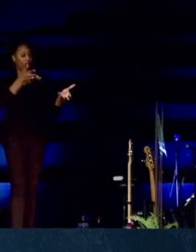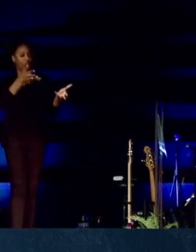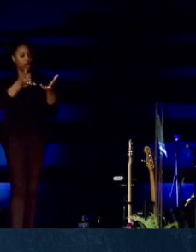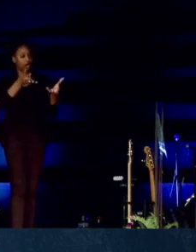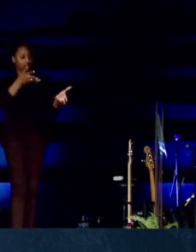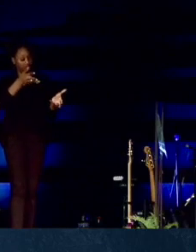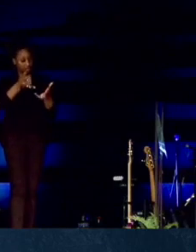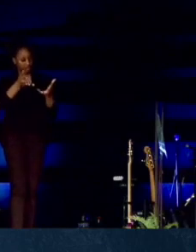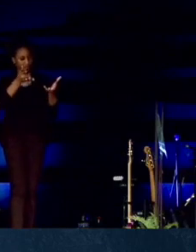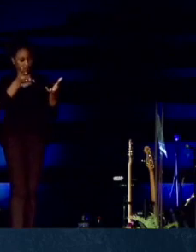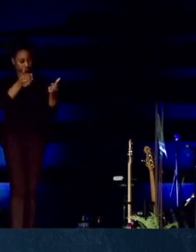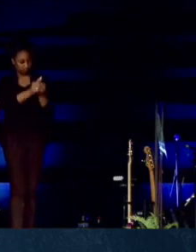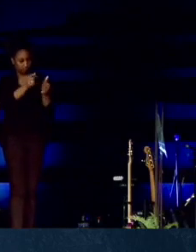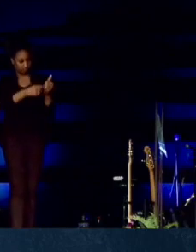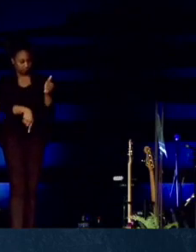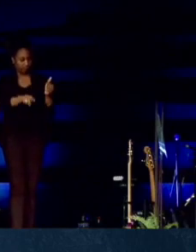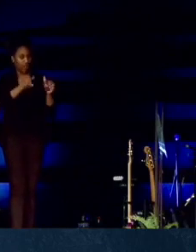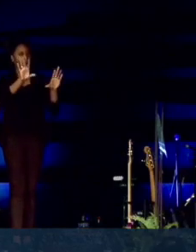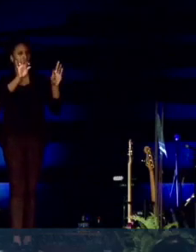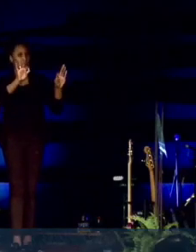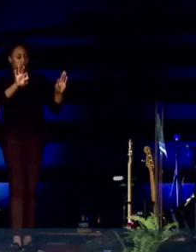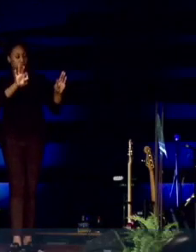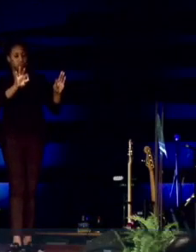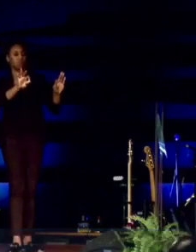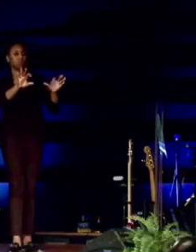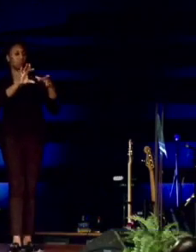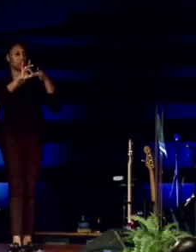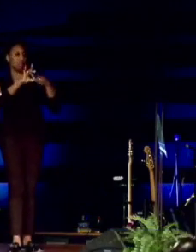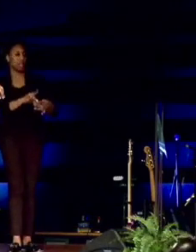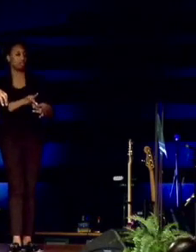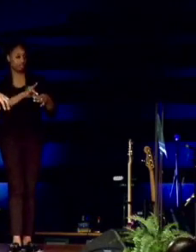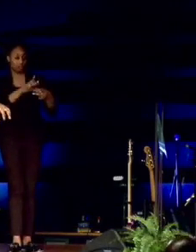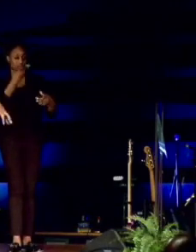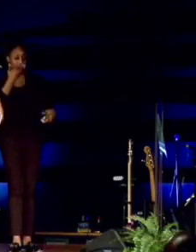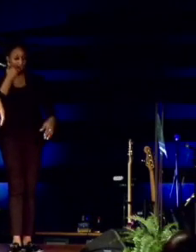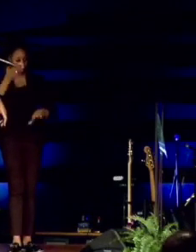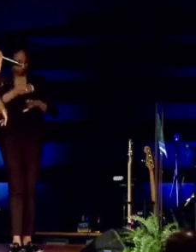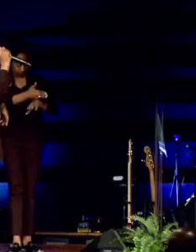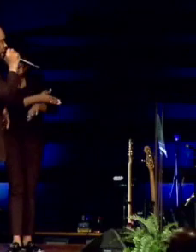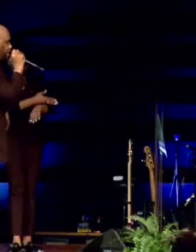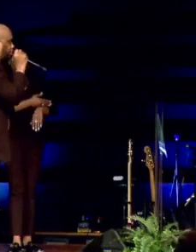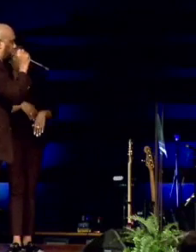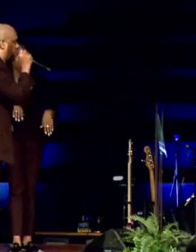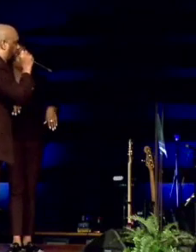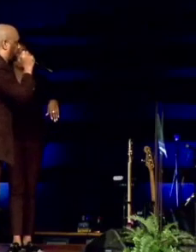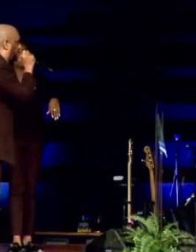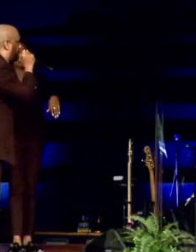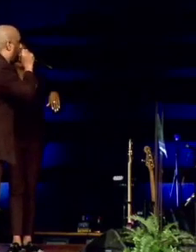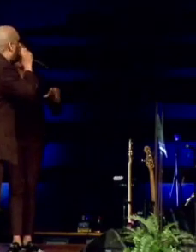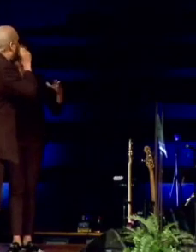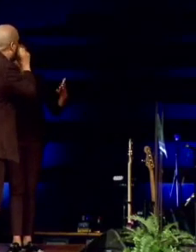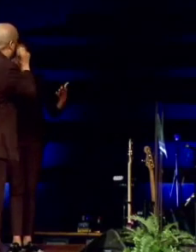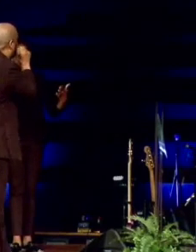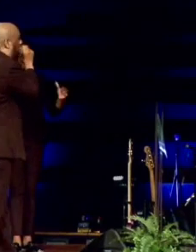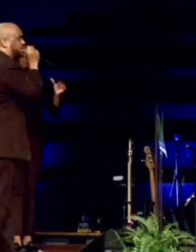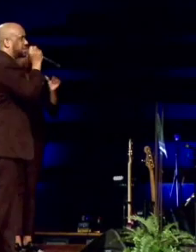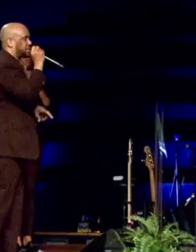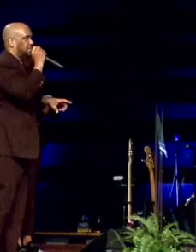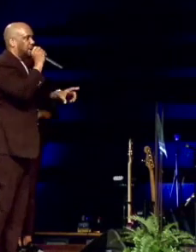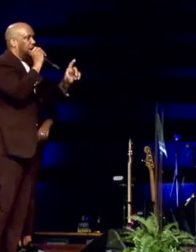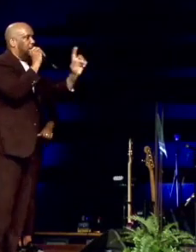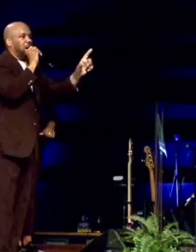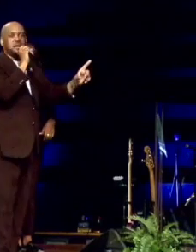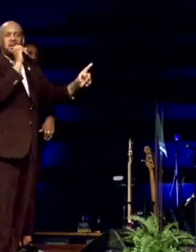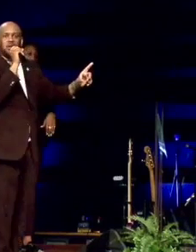He's having greater relationship with them now. He has greater revelation with them. And the Lord